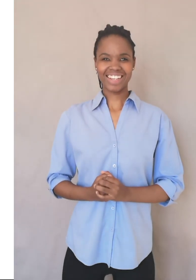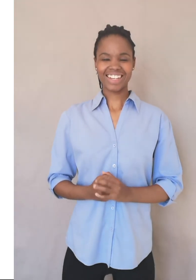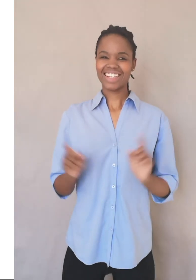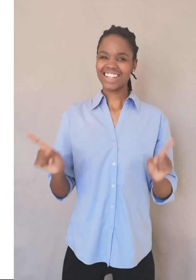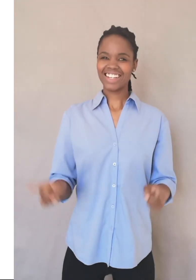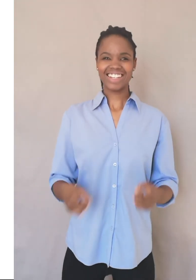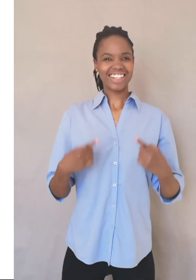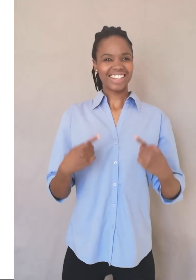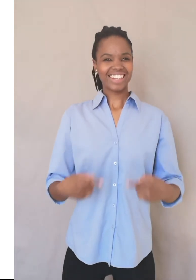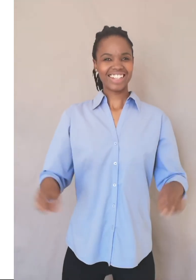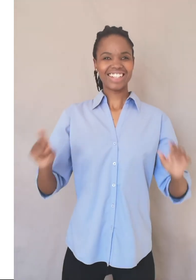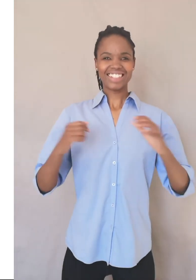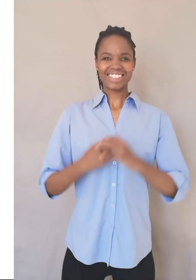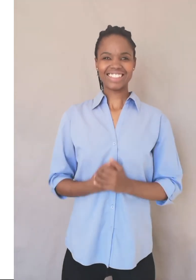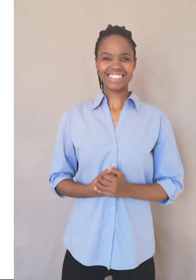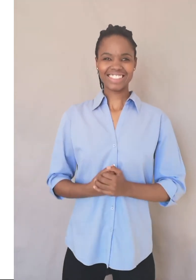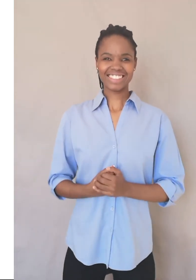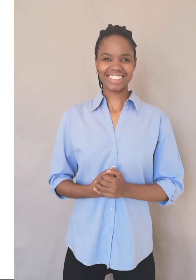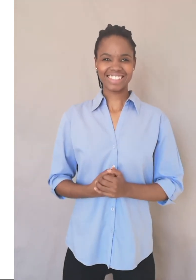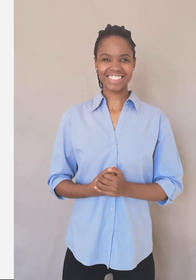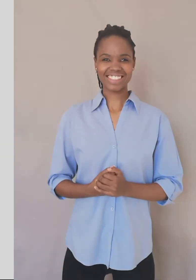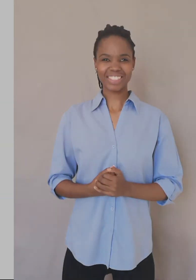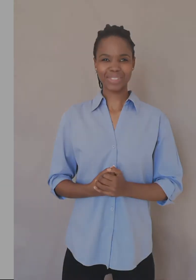Sheet. It's brought to you by It's brought you. you.